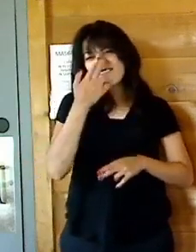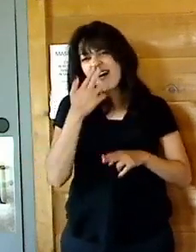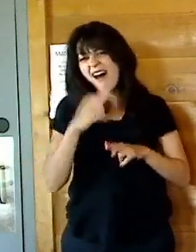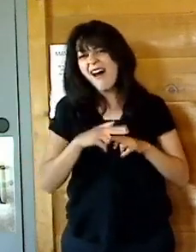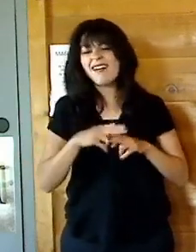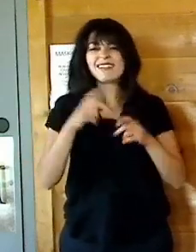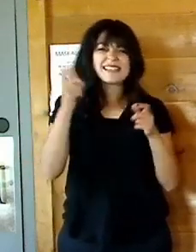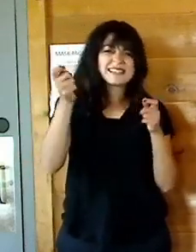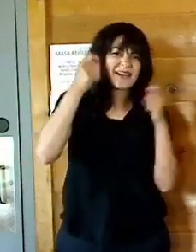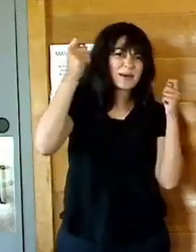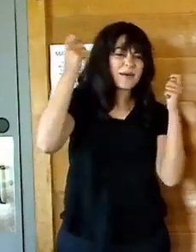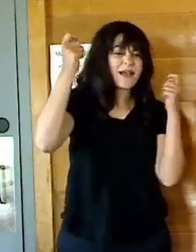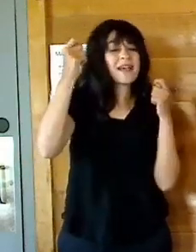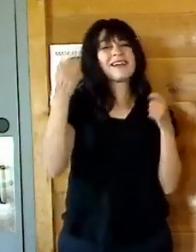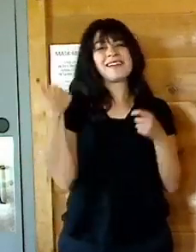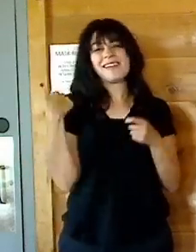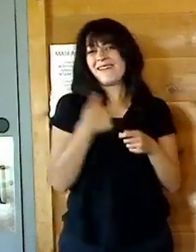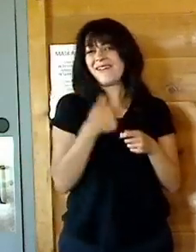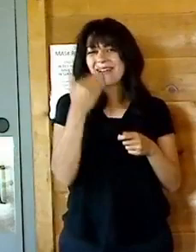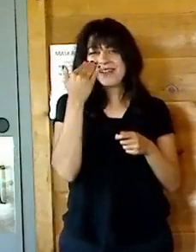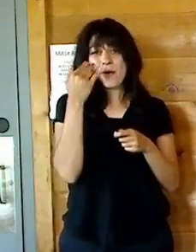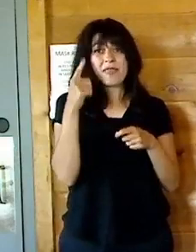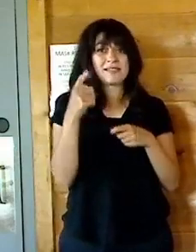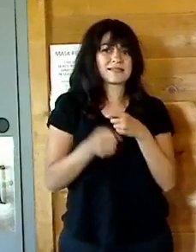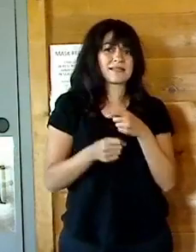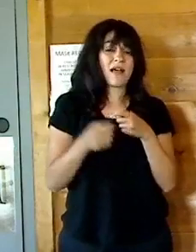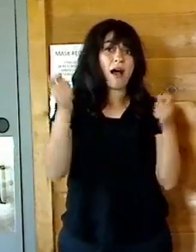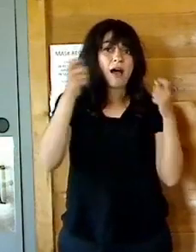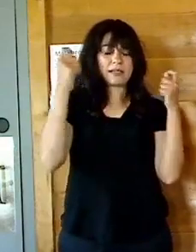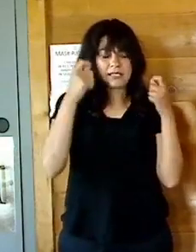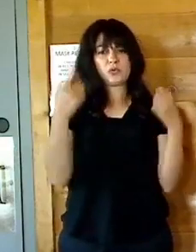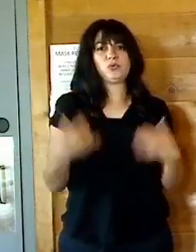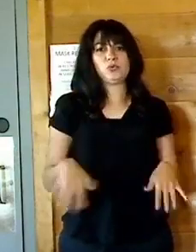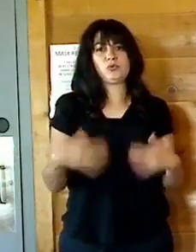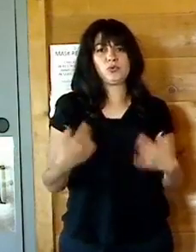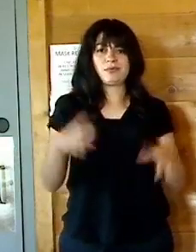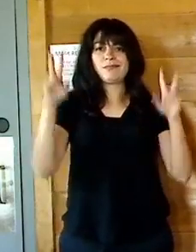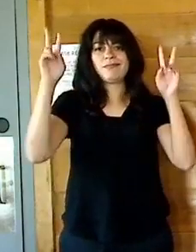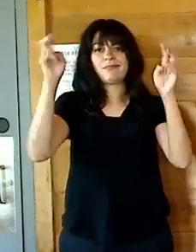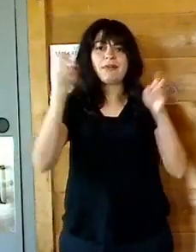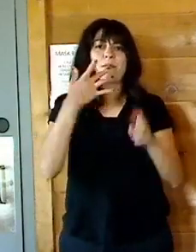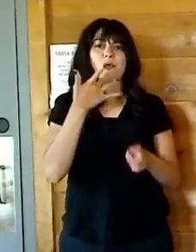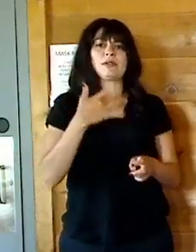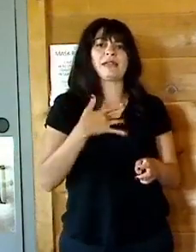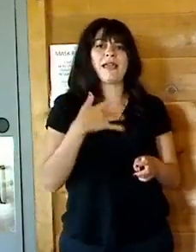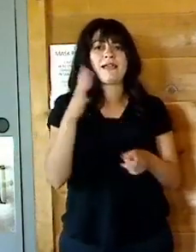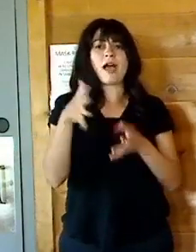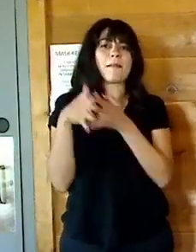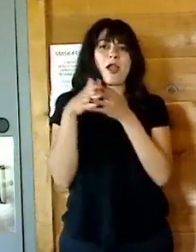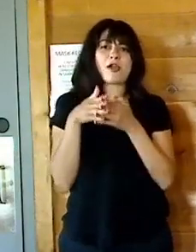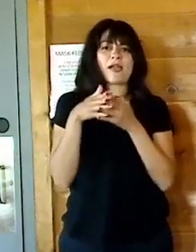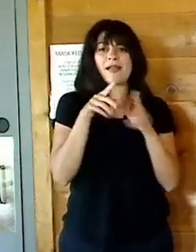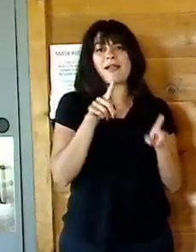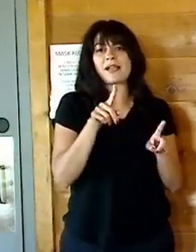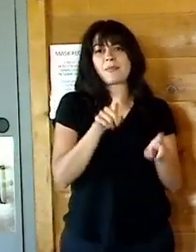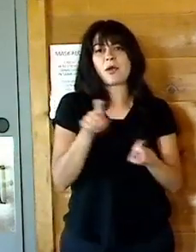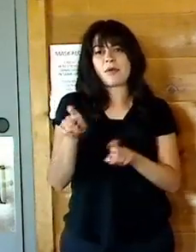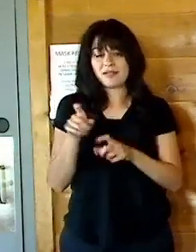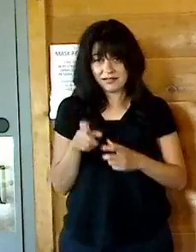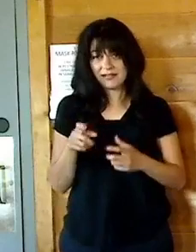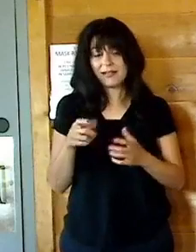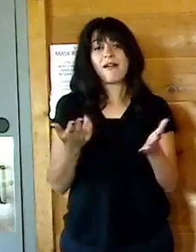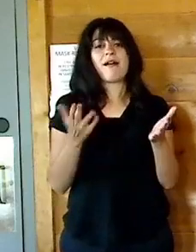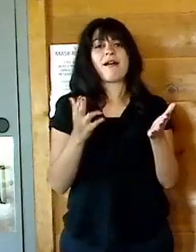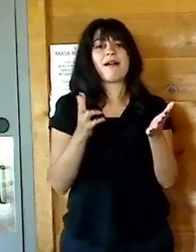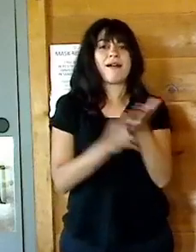understand the significance of this holiday, the official birth date of the American experiment with the signing of the